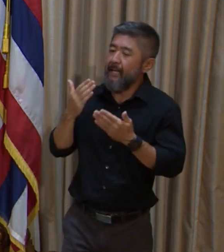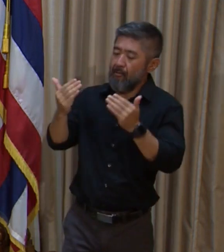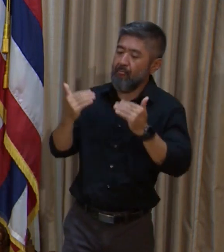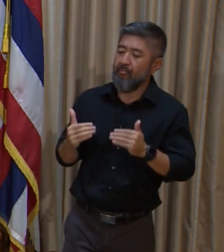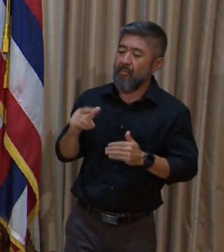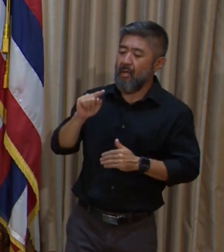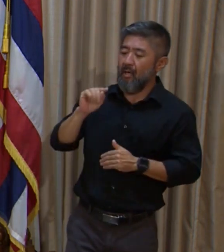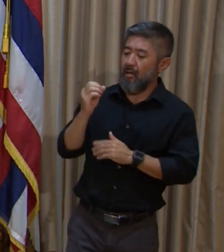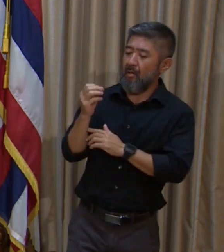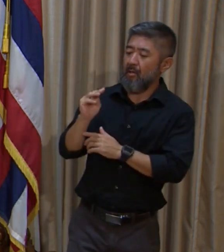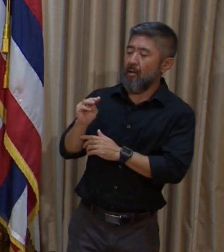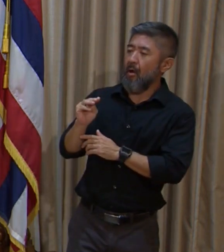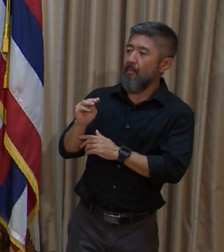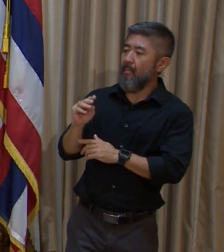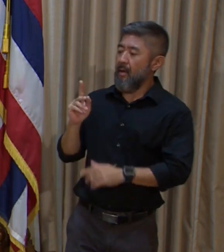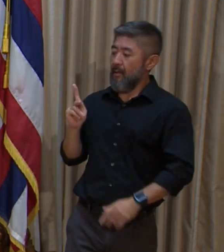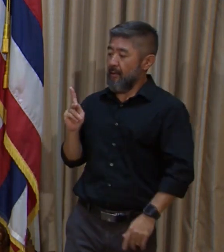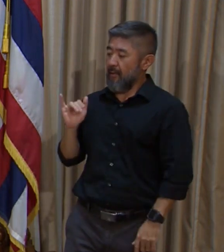Tom George, KITV?